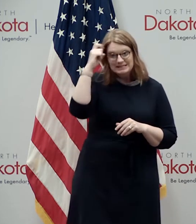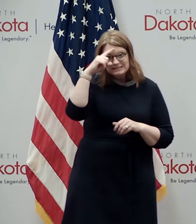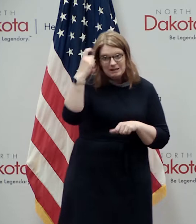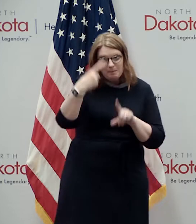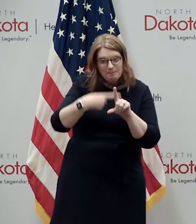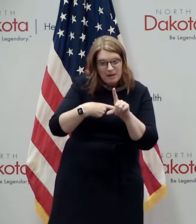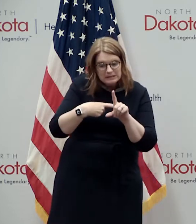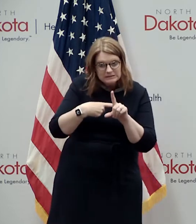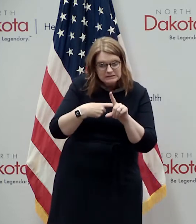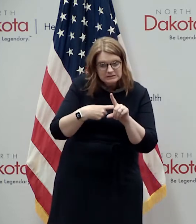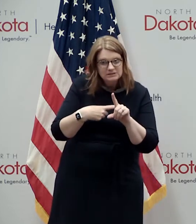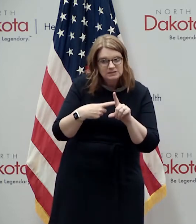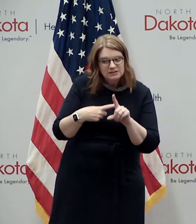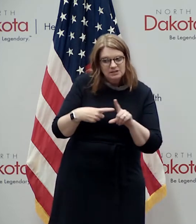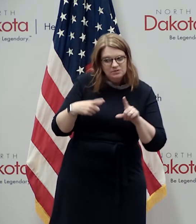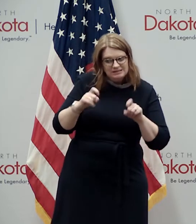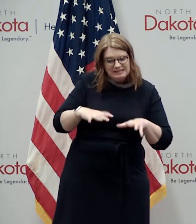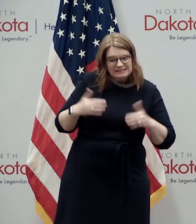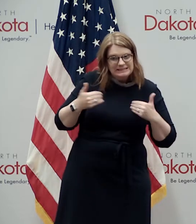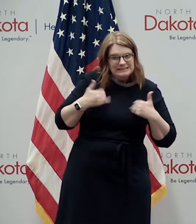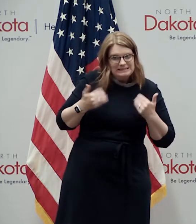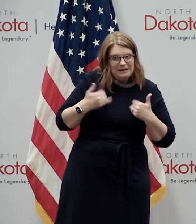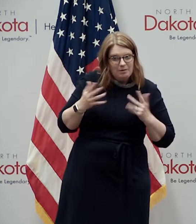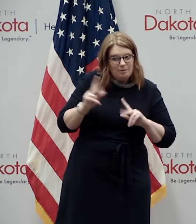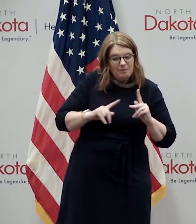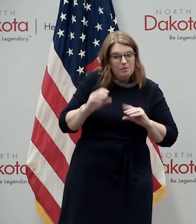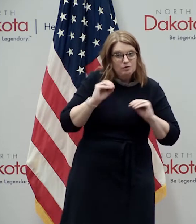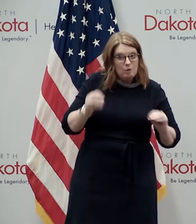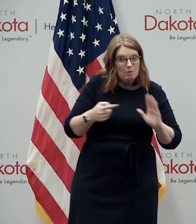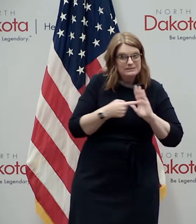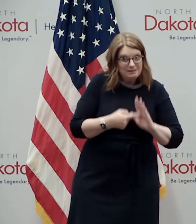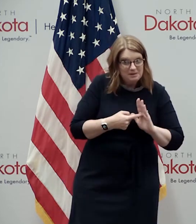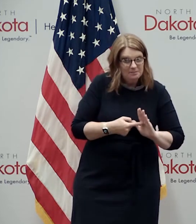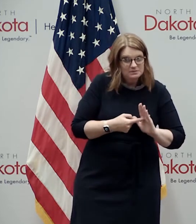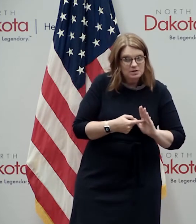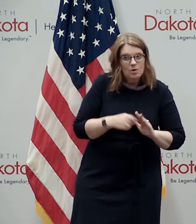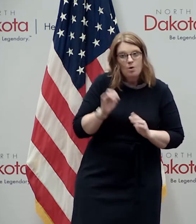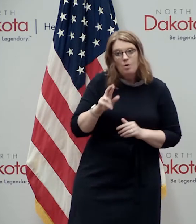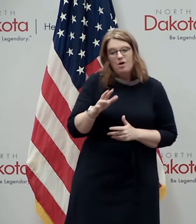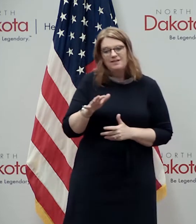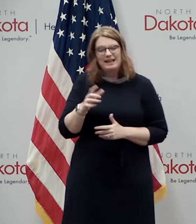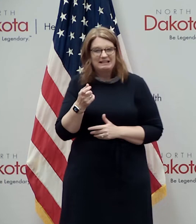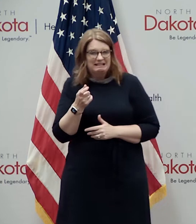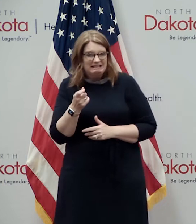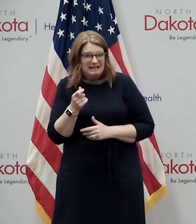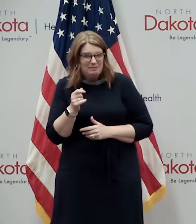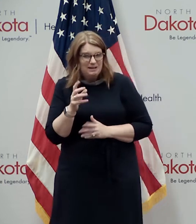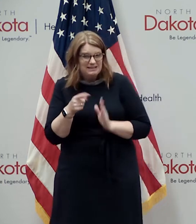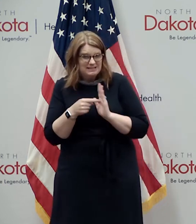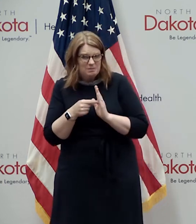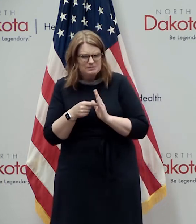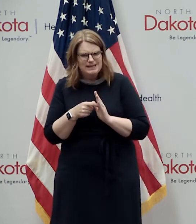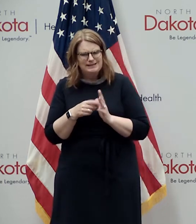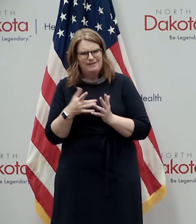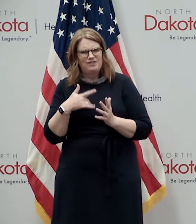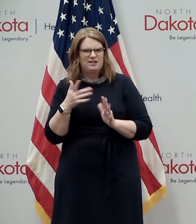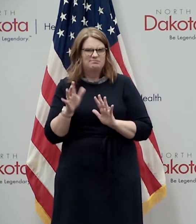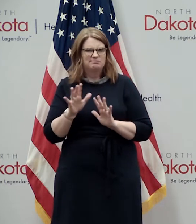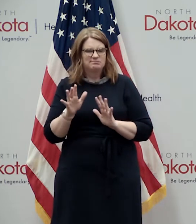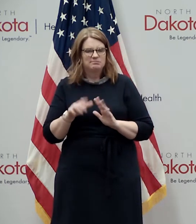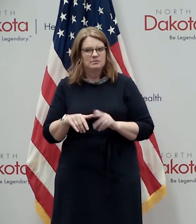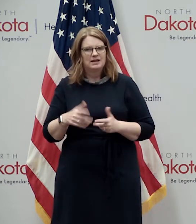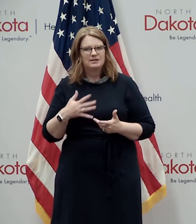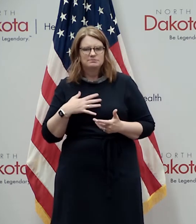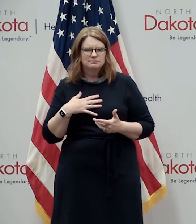we're testing uh younger people who are either asymptomatic meaning no symptoms or mildly symptomatic because those could